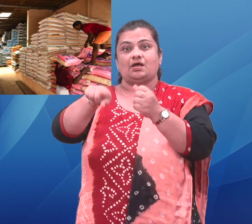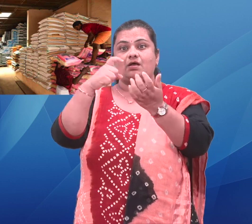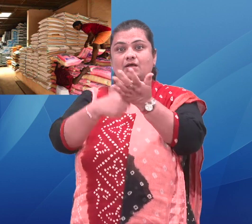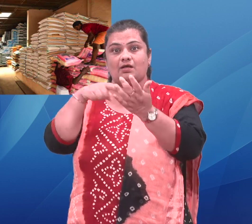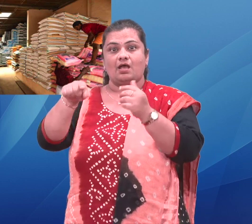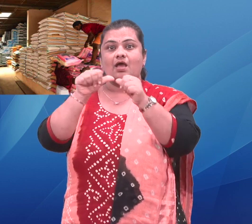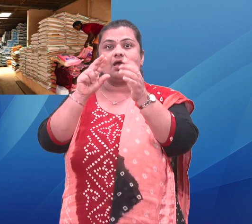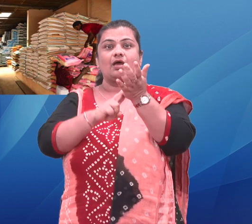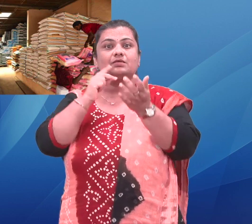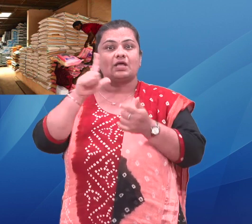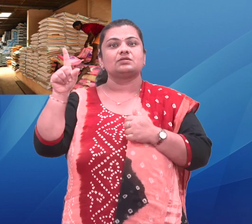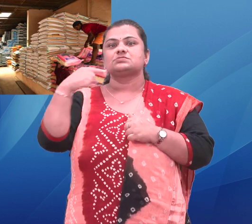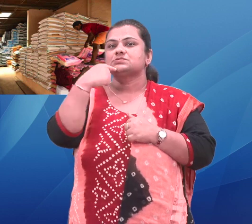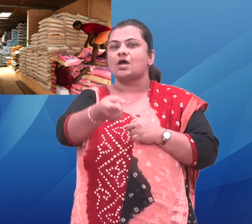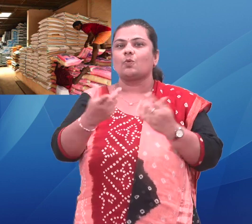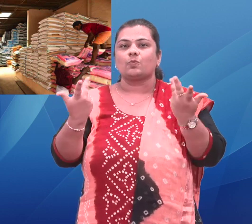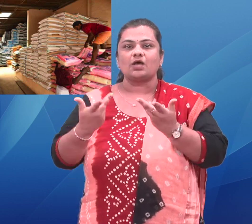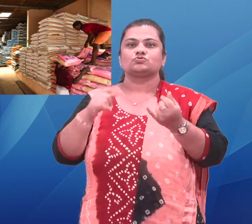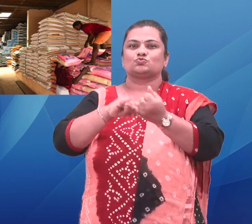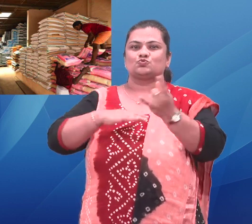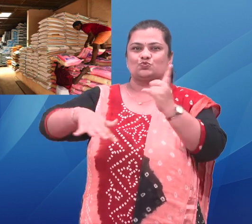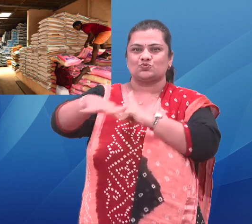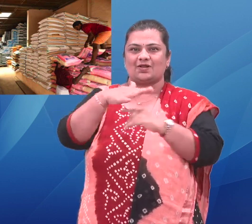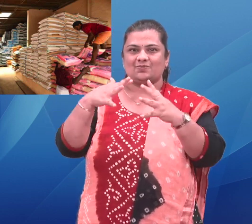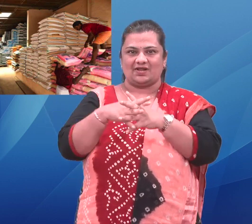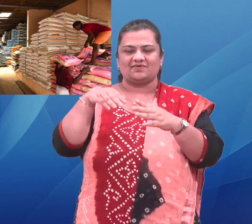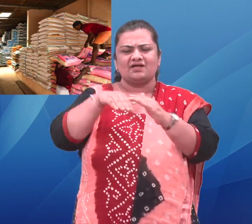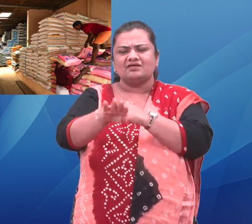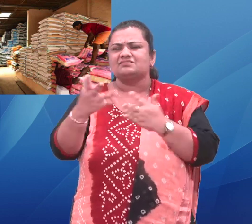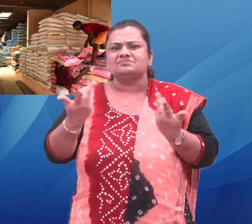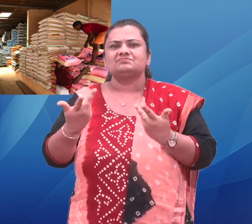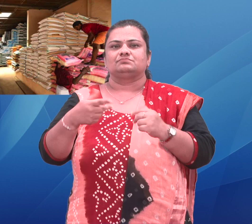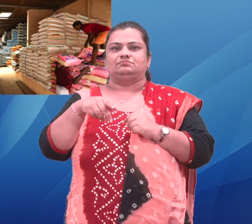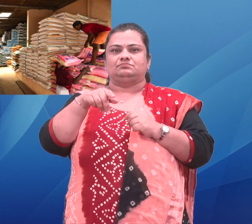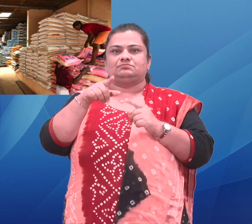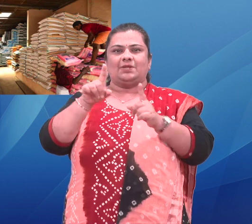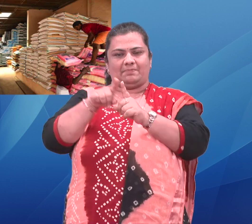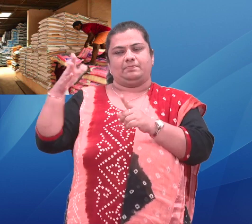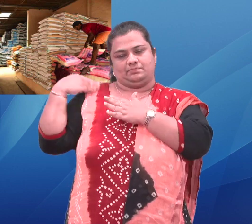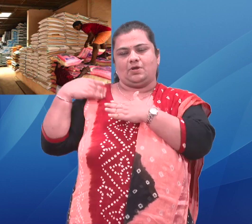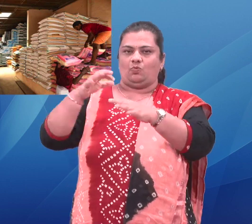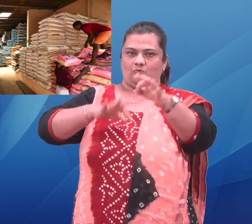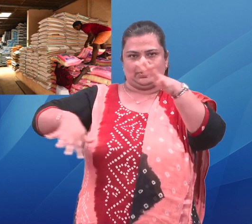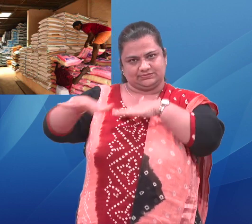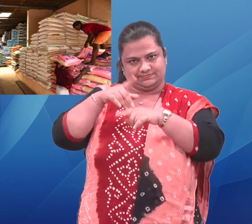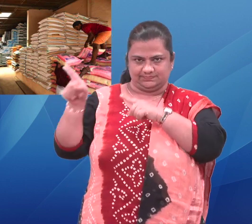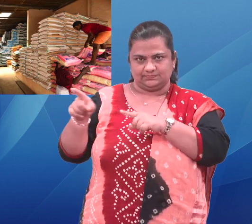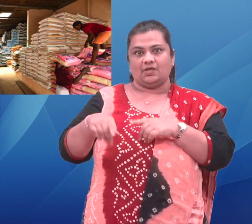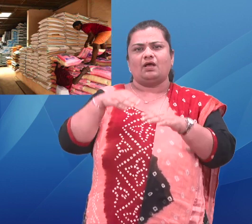and old-age homes will continue to receive ration supplies from the states tied over allocations over various